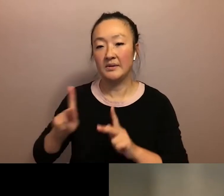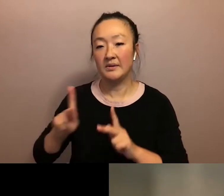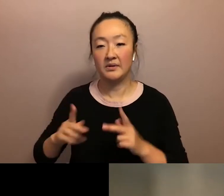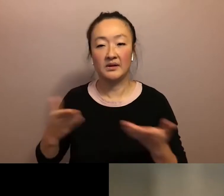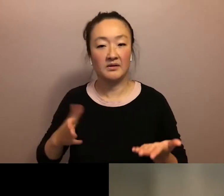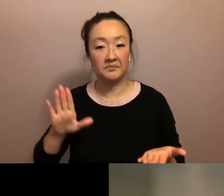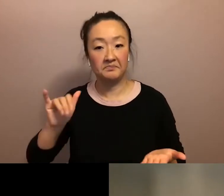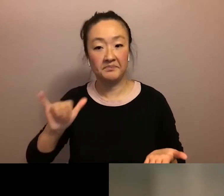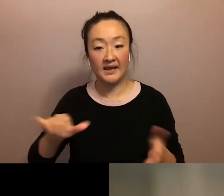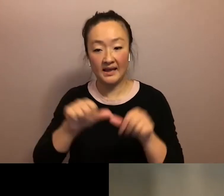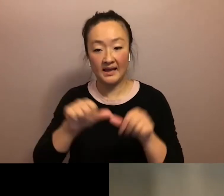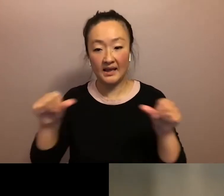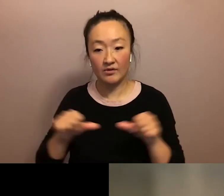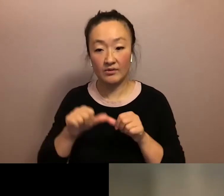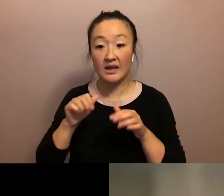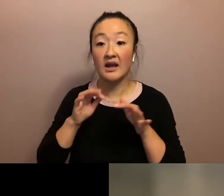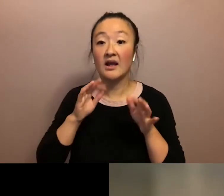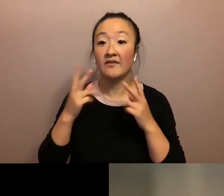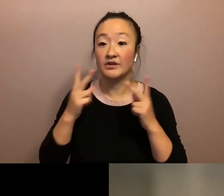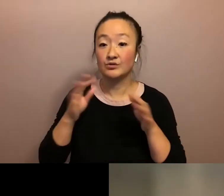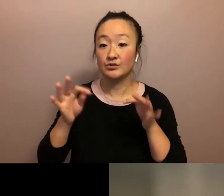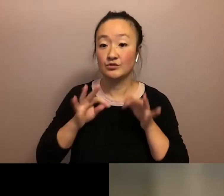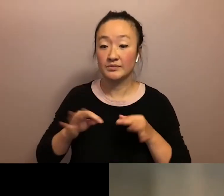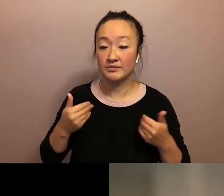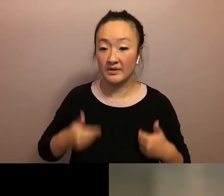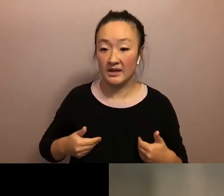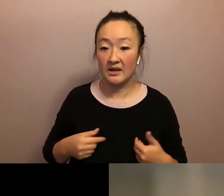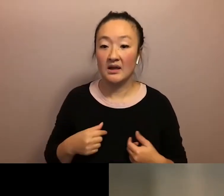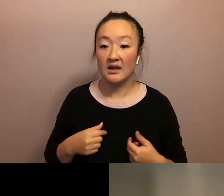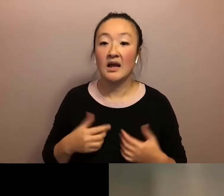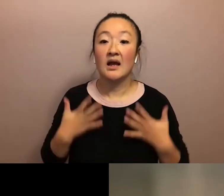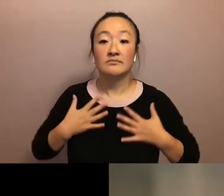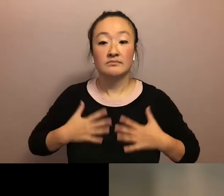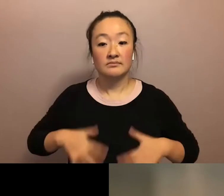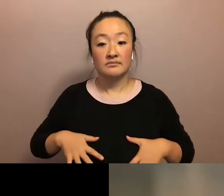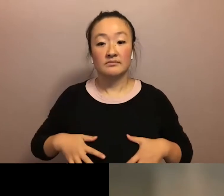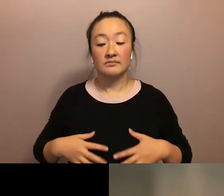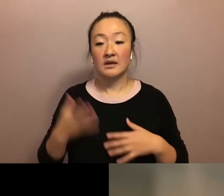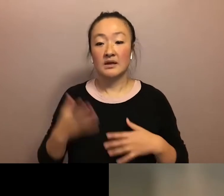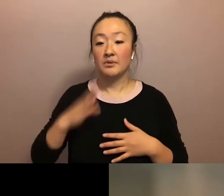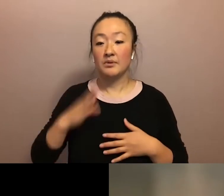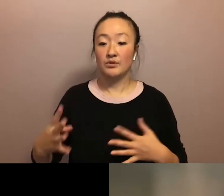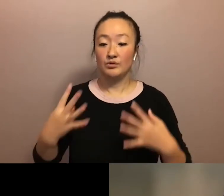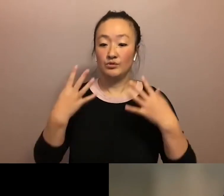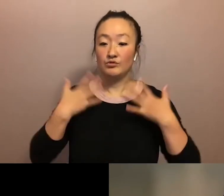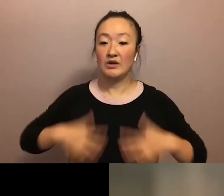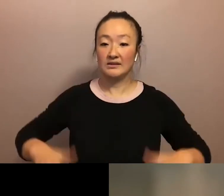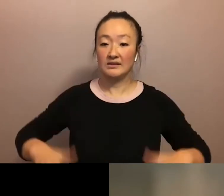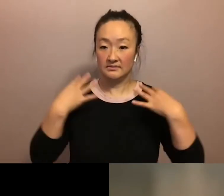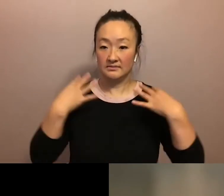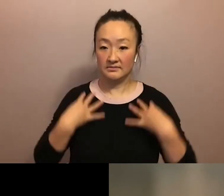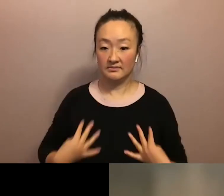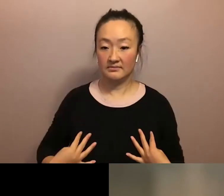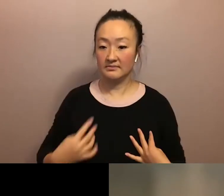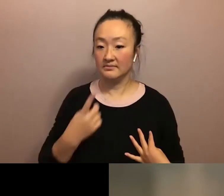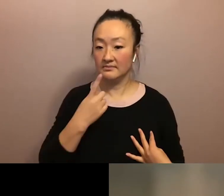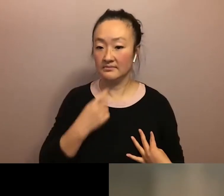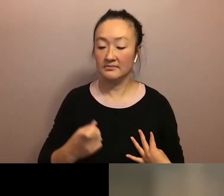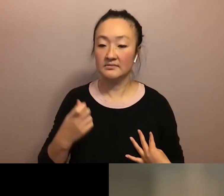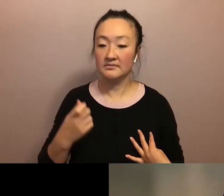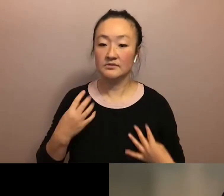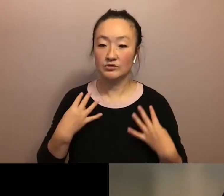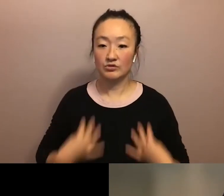A visual description of me is that I'm wearing a navy blue dress with red stripes, as well as coconut shell